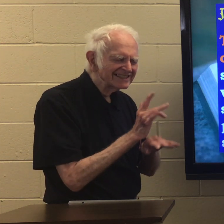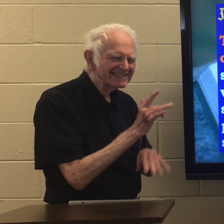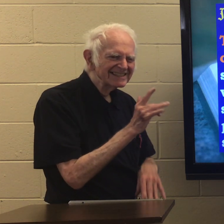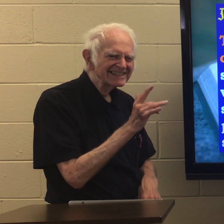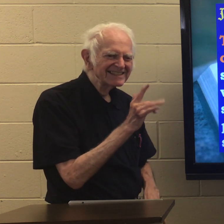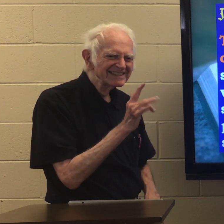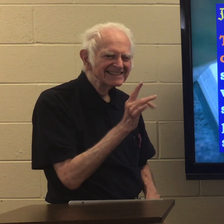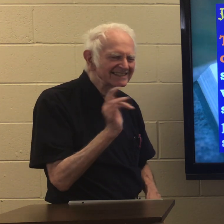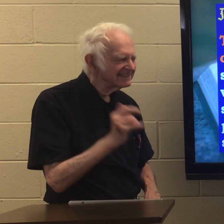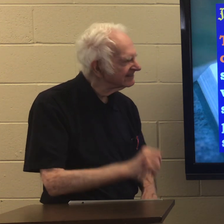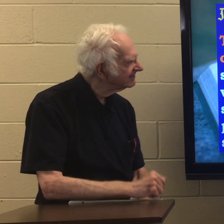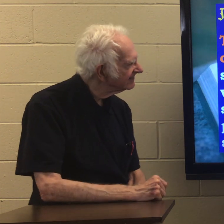and sparkling.